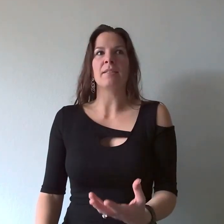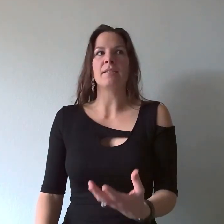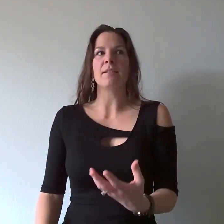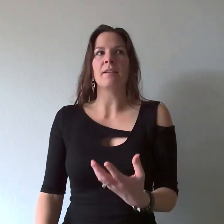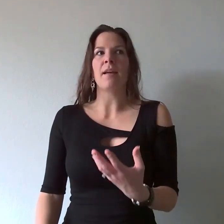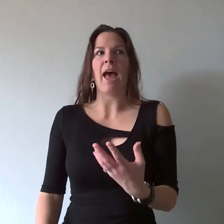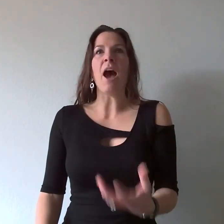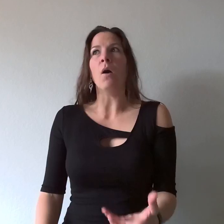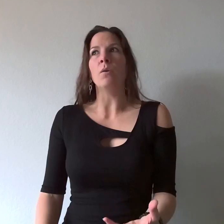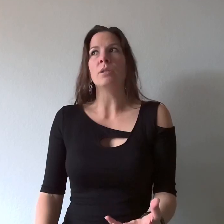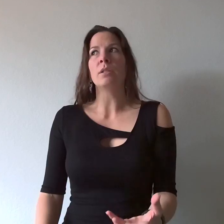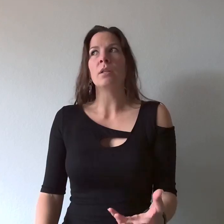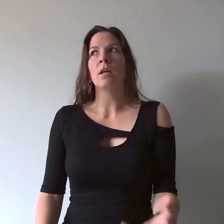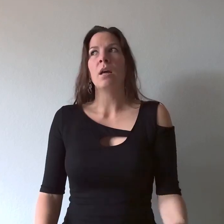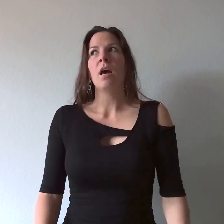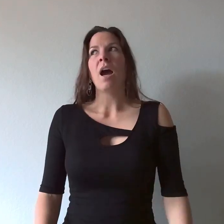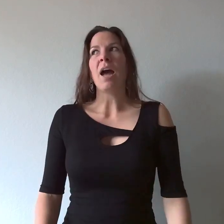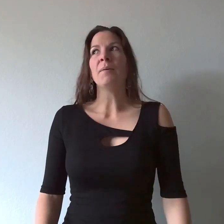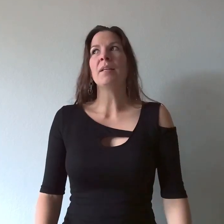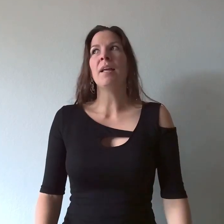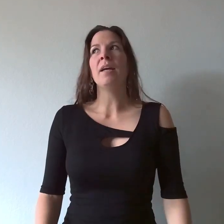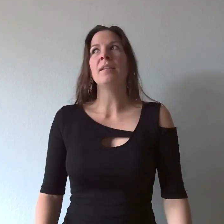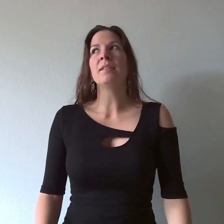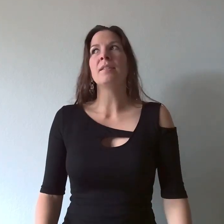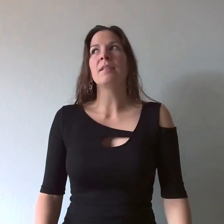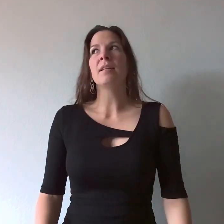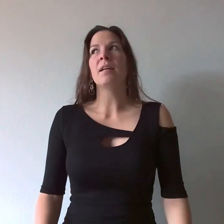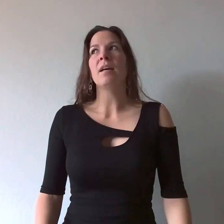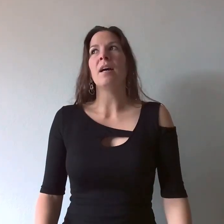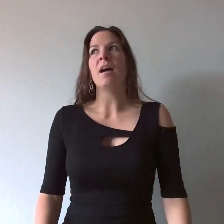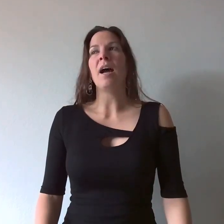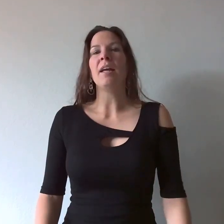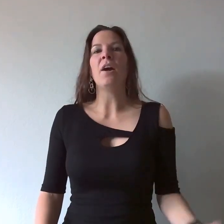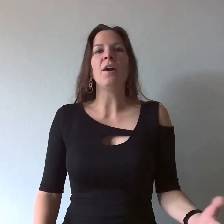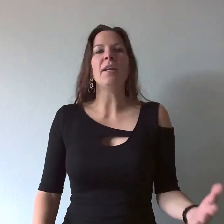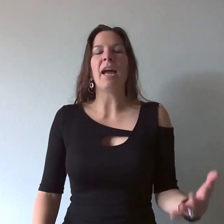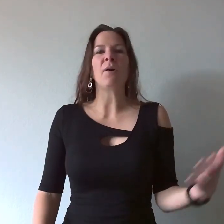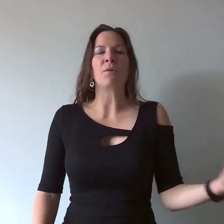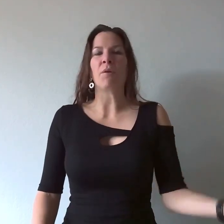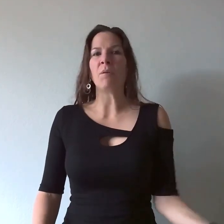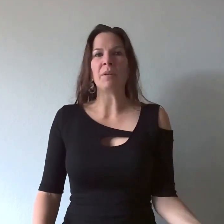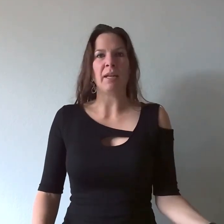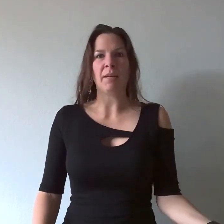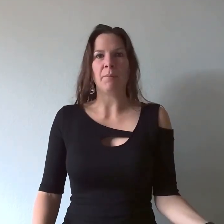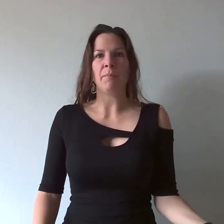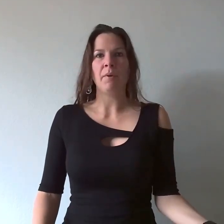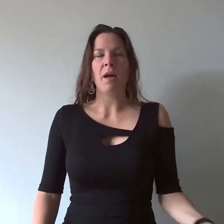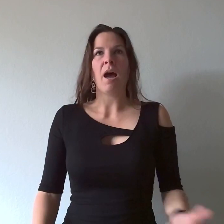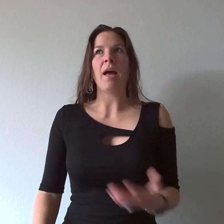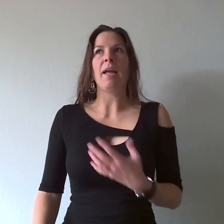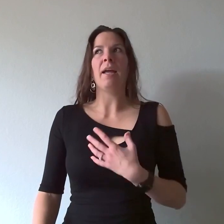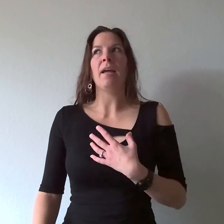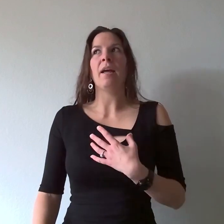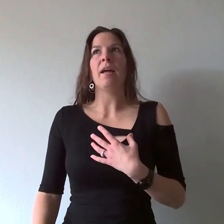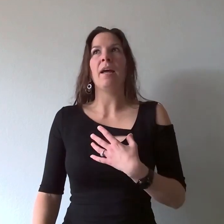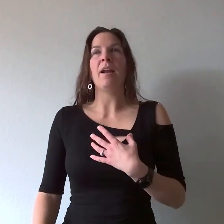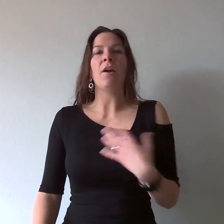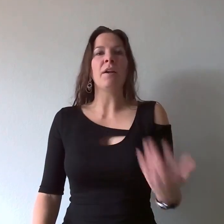out I realized I had already outgrown him I had already